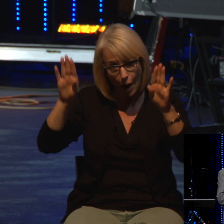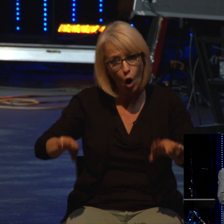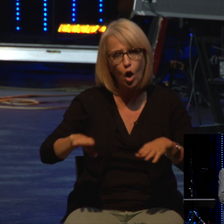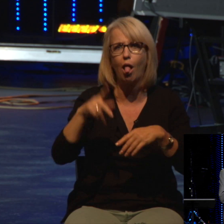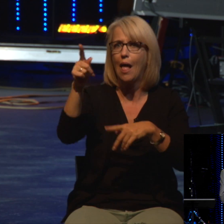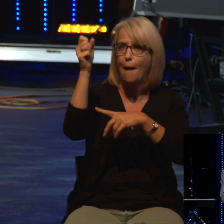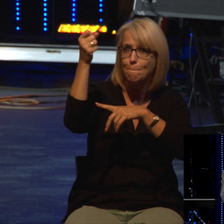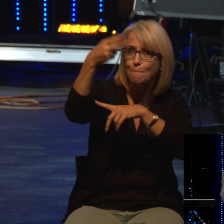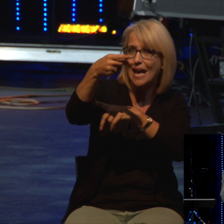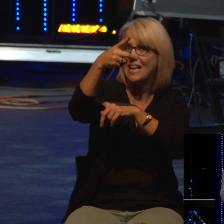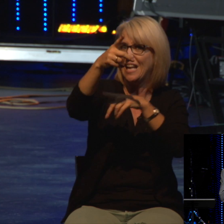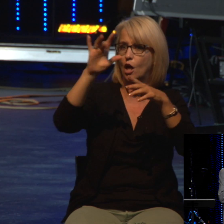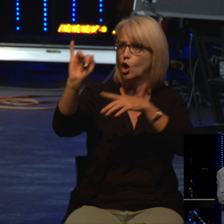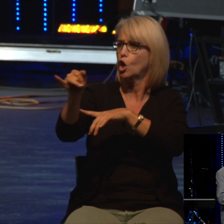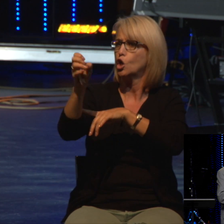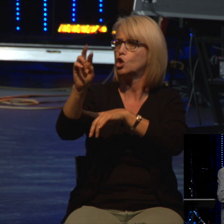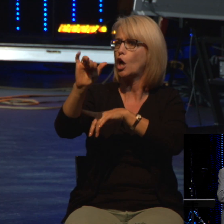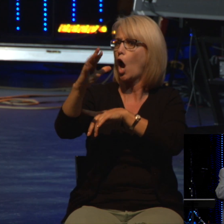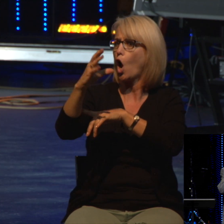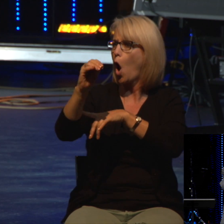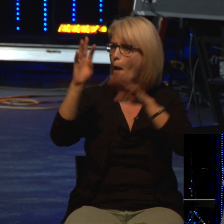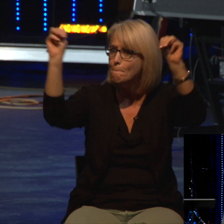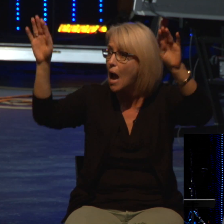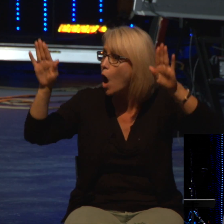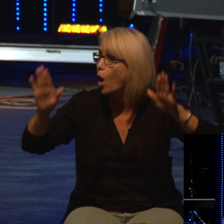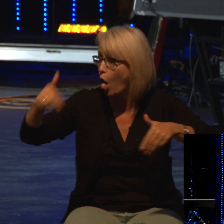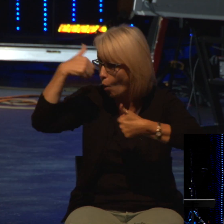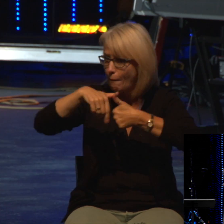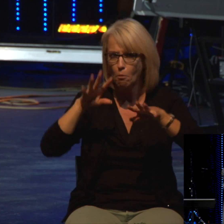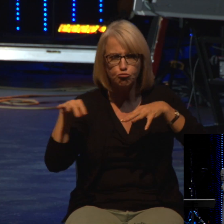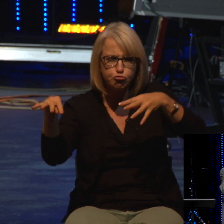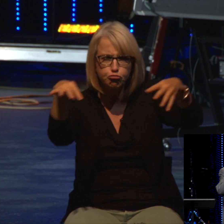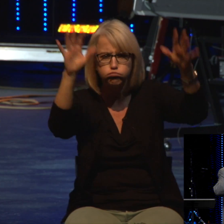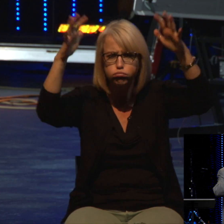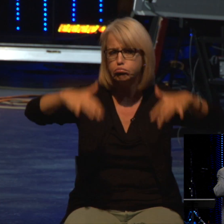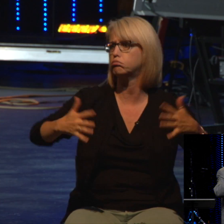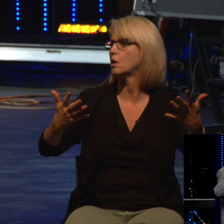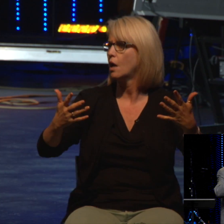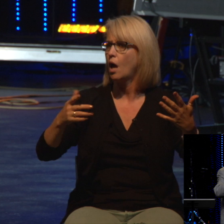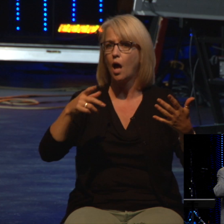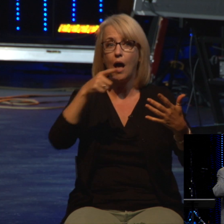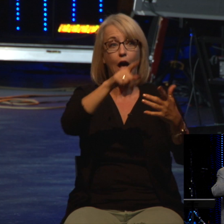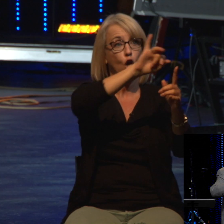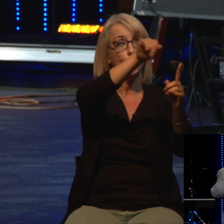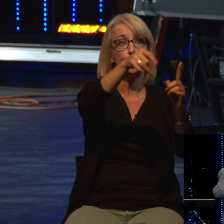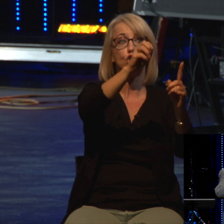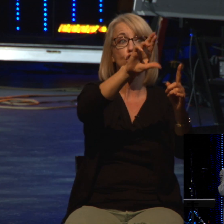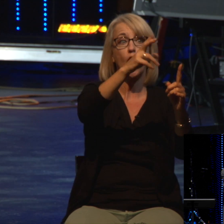miraculous way. But Jericho was at one end of a valley that started at the Jordan River and ran